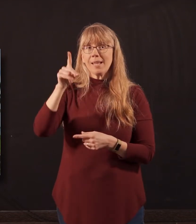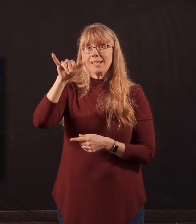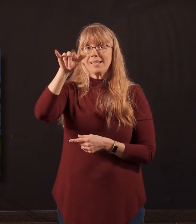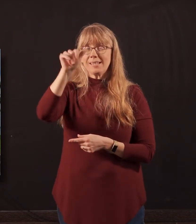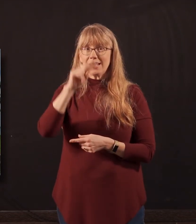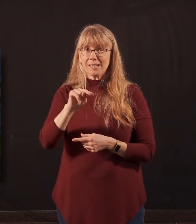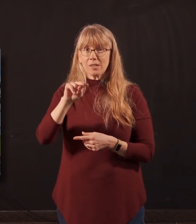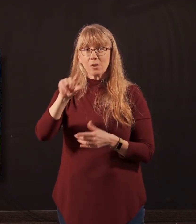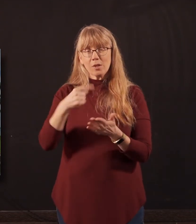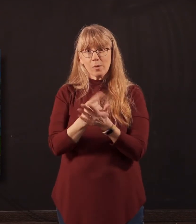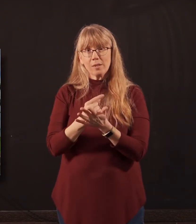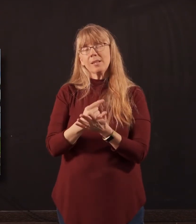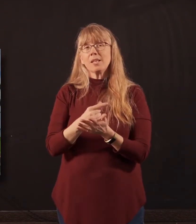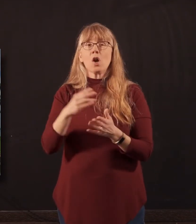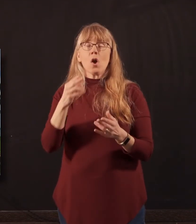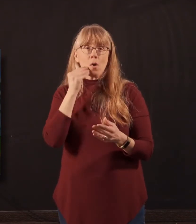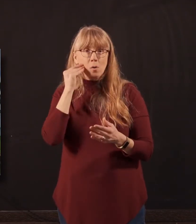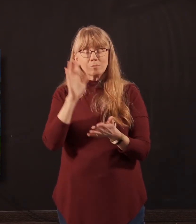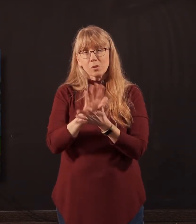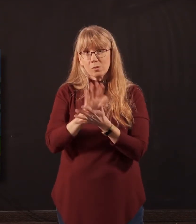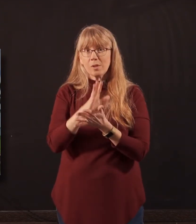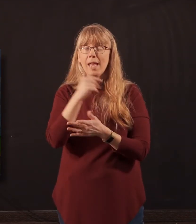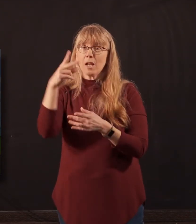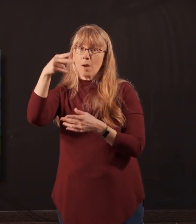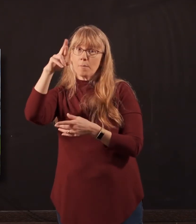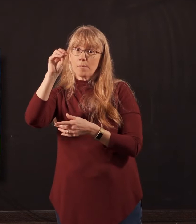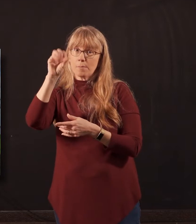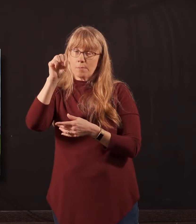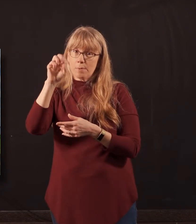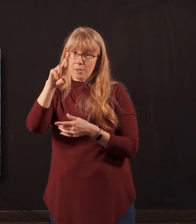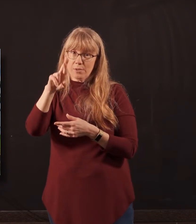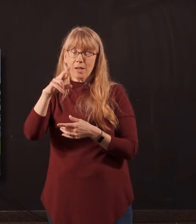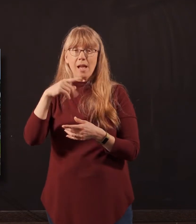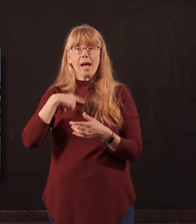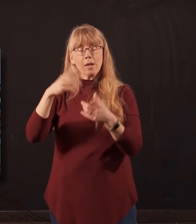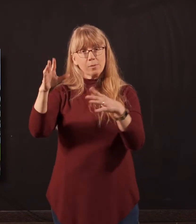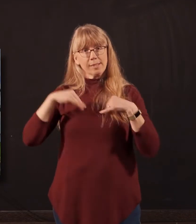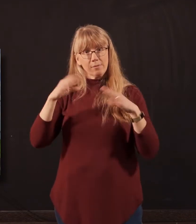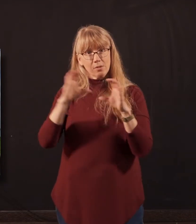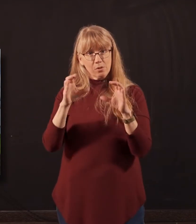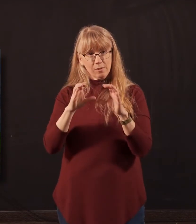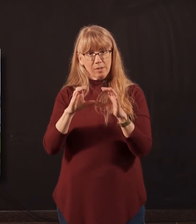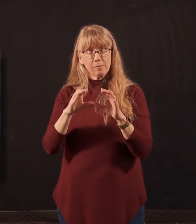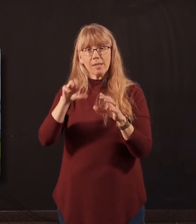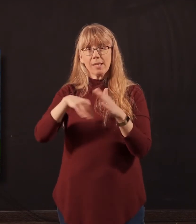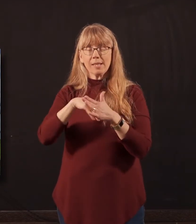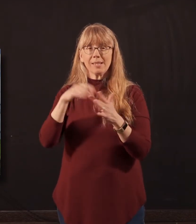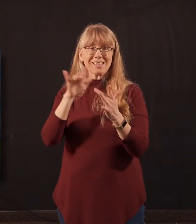from Smitson Academy, as well as Prosser Career Education Center. At Prosser, I got a certificate in the world of technology, and I plan to